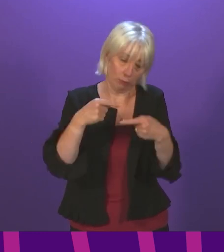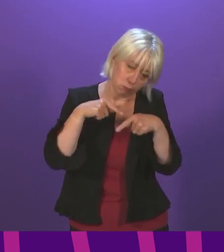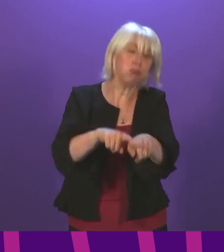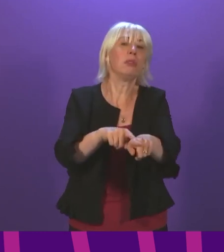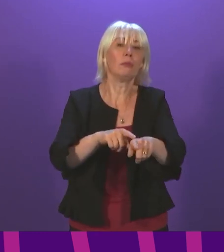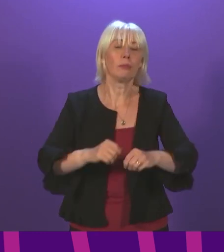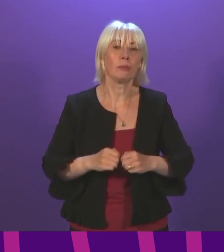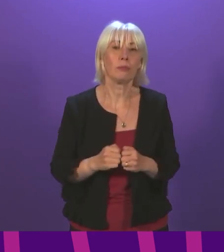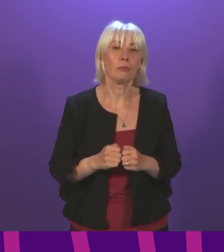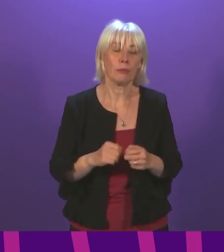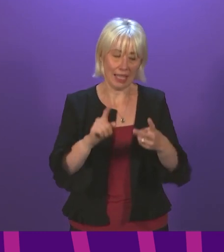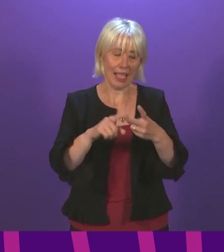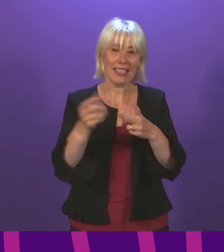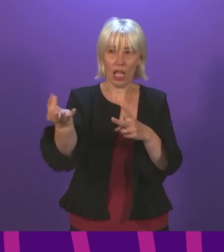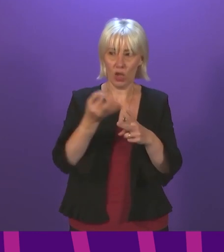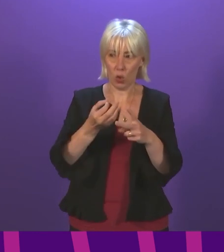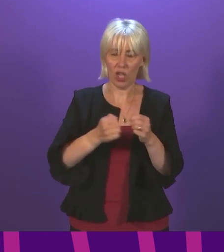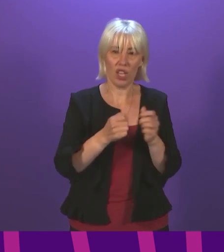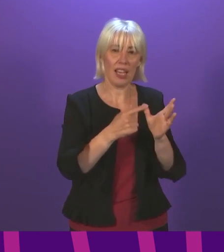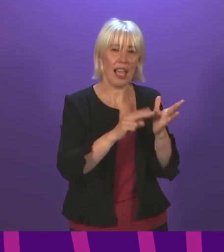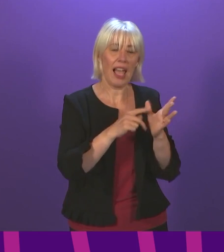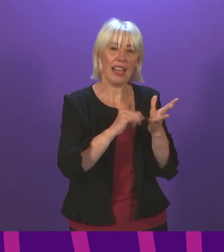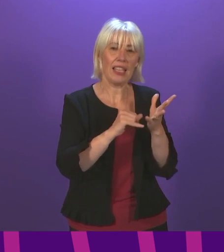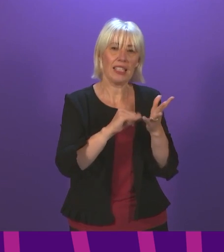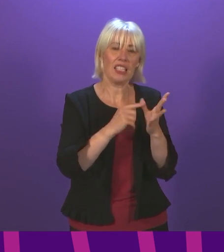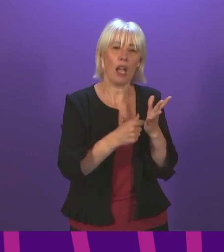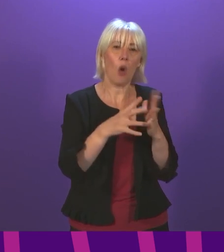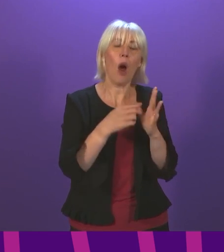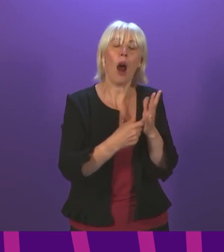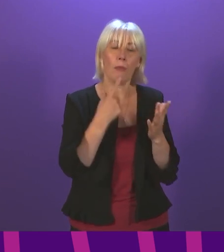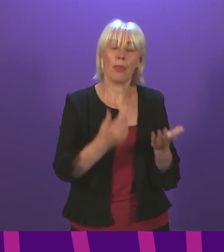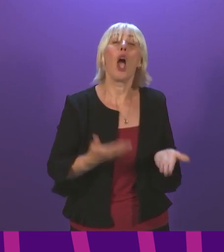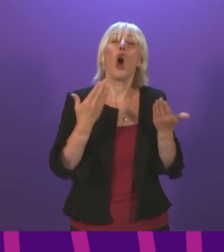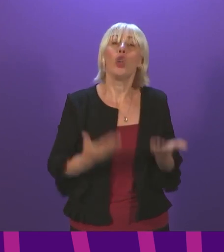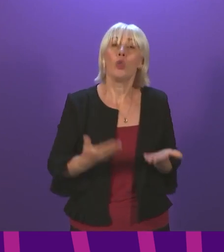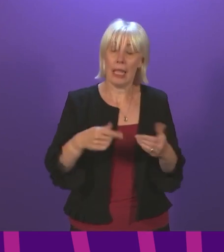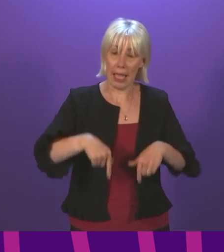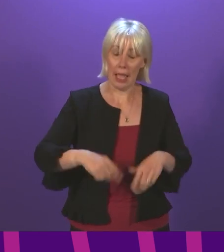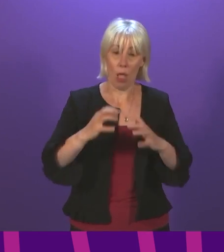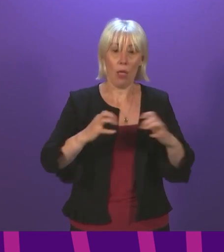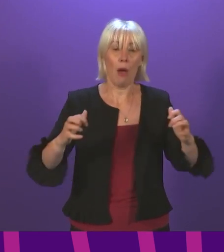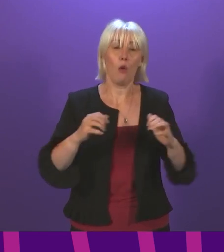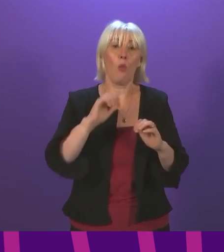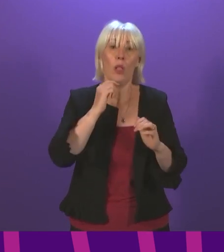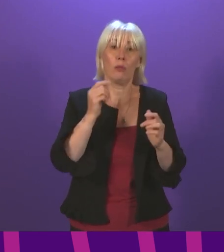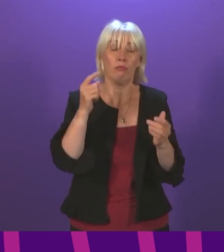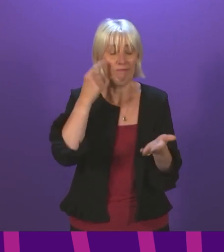Question number two, Anna Sarwar. Presenting Officer, today this parliament will vote on the introduction of vaccine passports. Scottish Labour